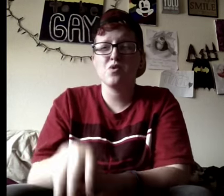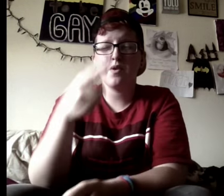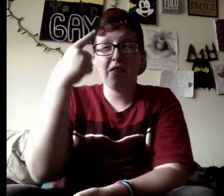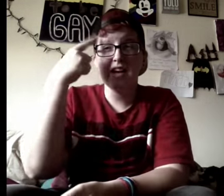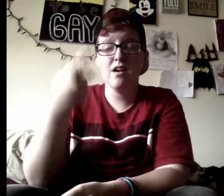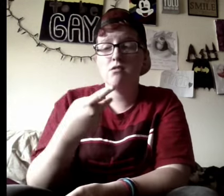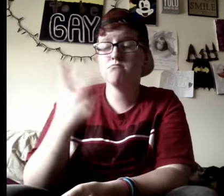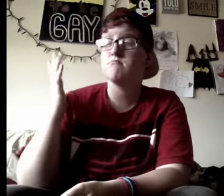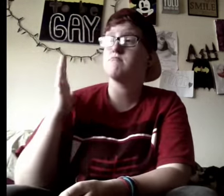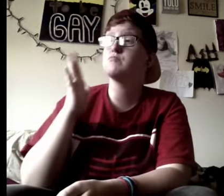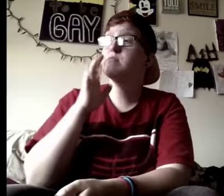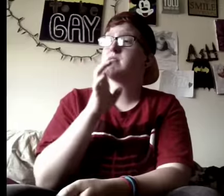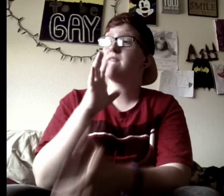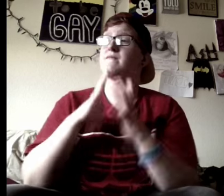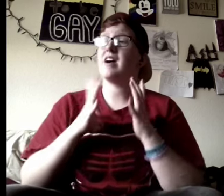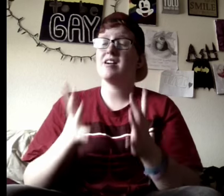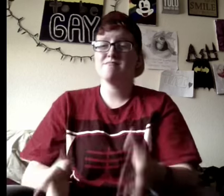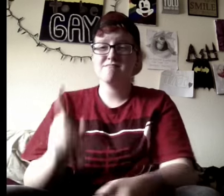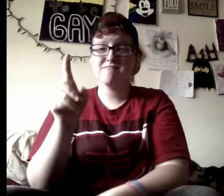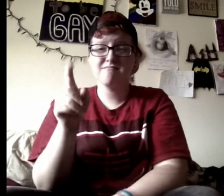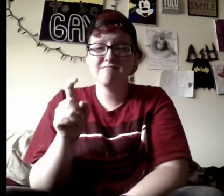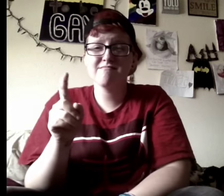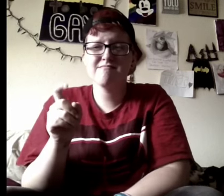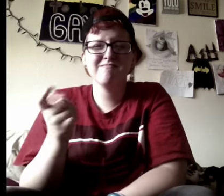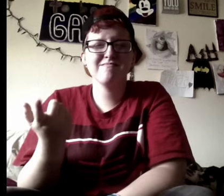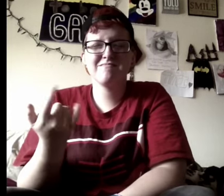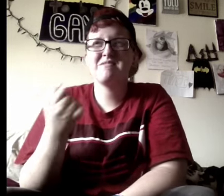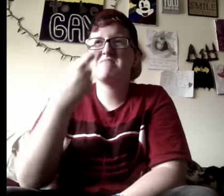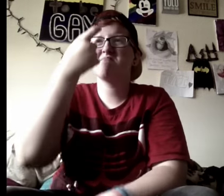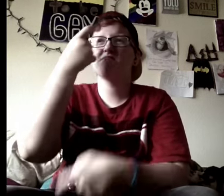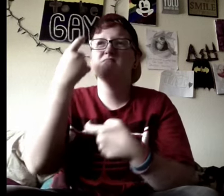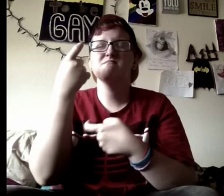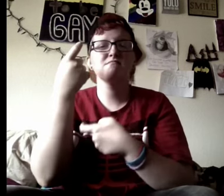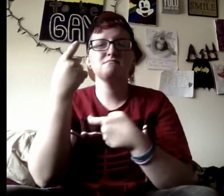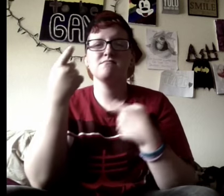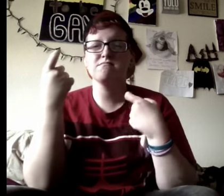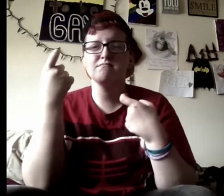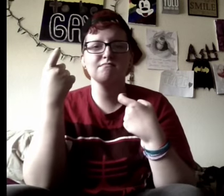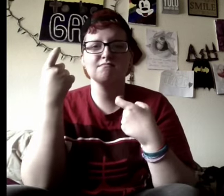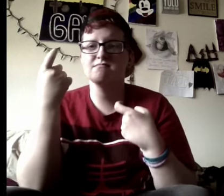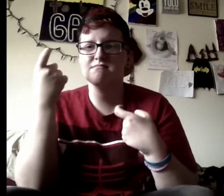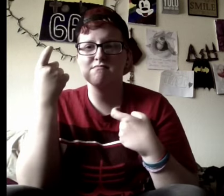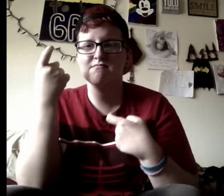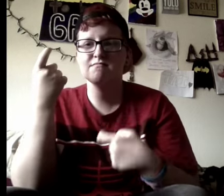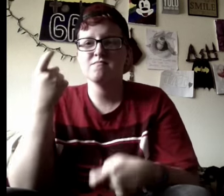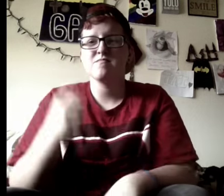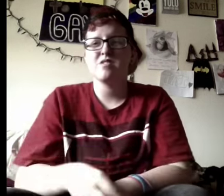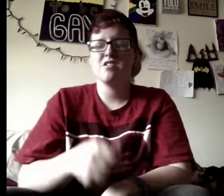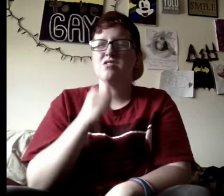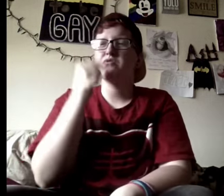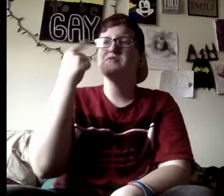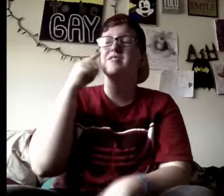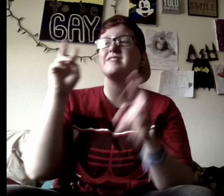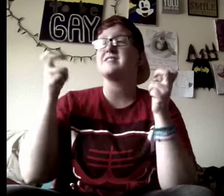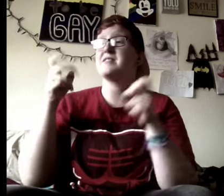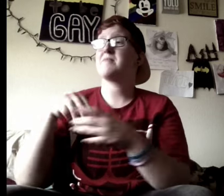you think we'd be fine? Still got scars on my back from your knife, so don't think it's in the